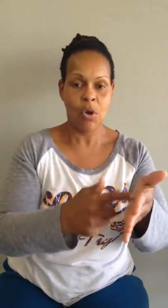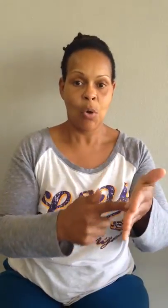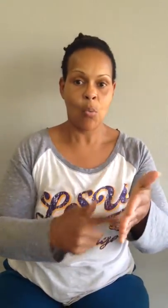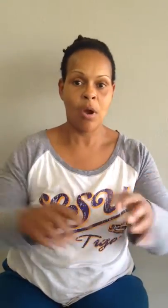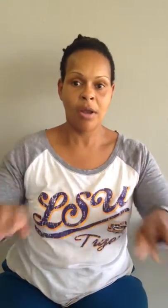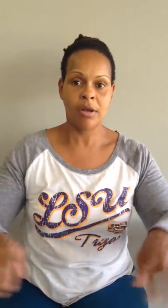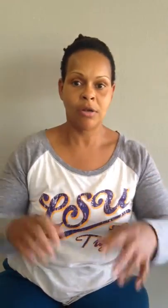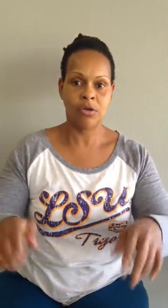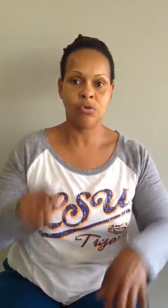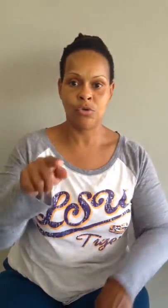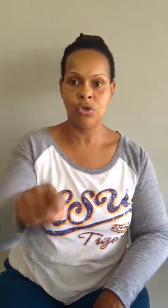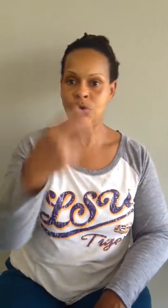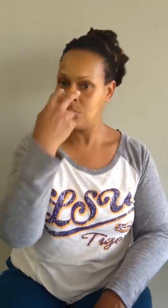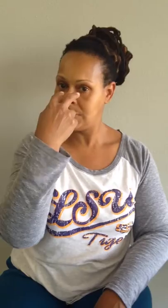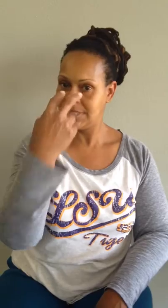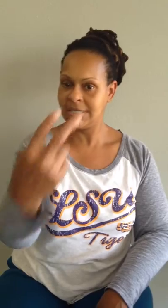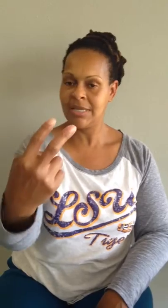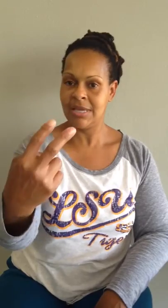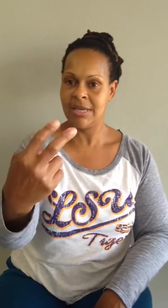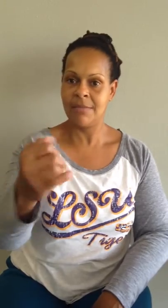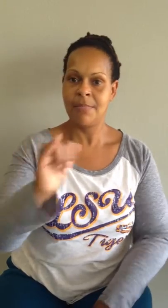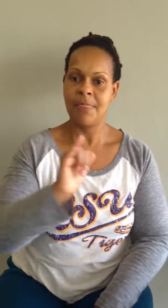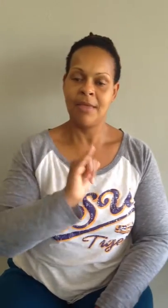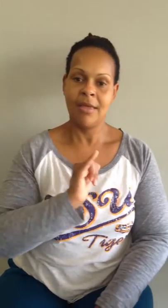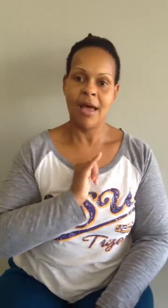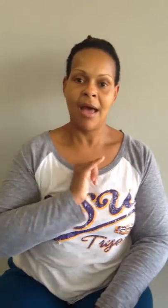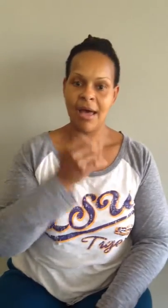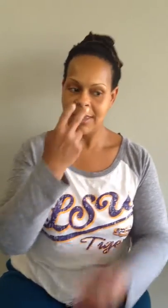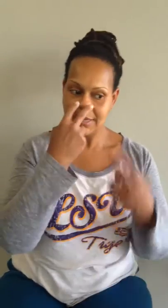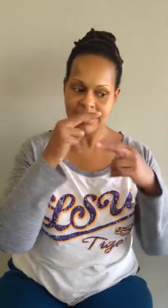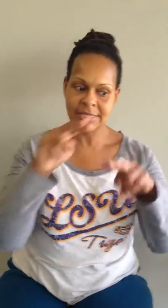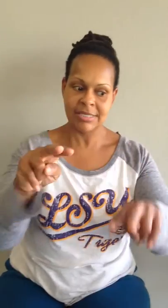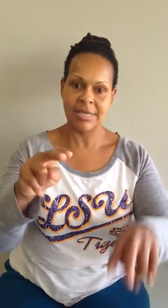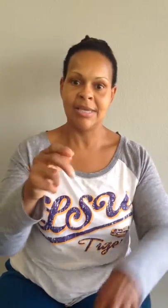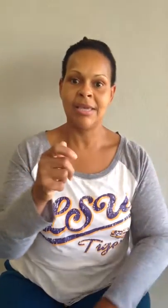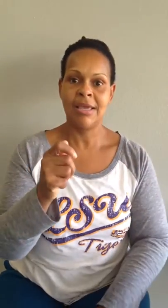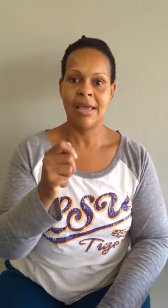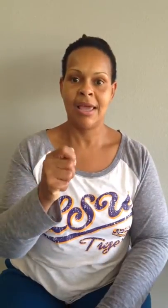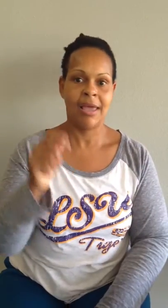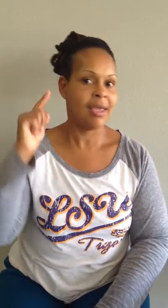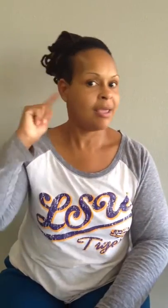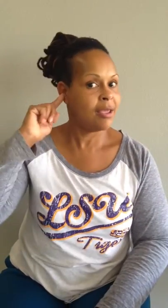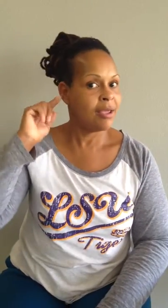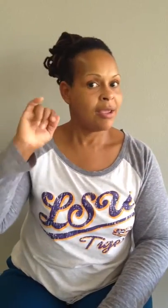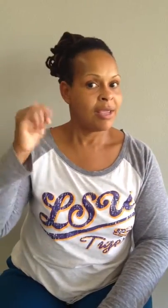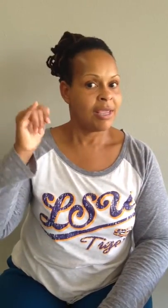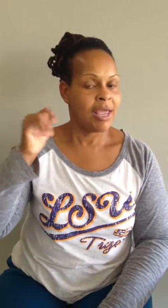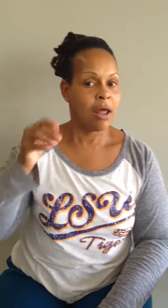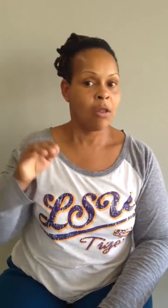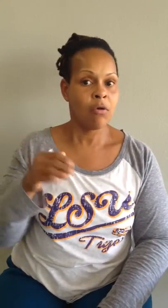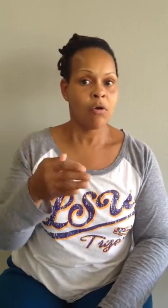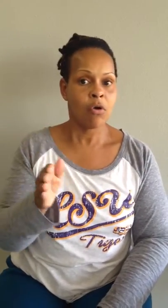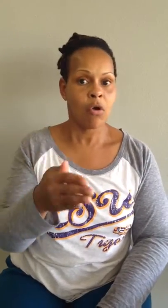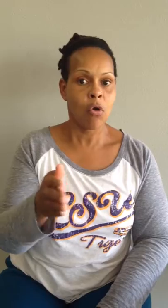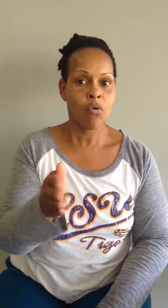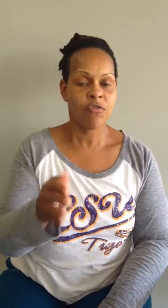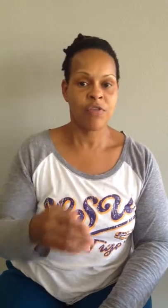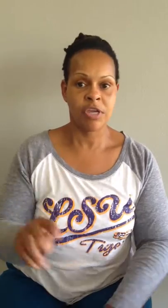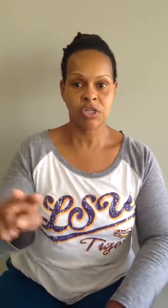what do you see? I see a yellow goldfish